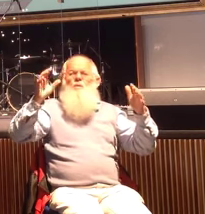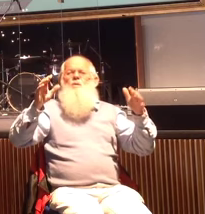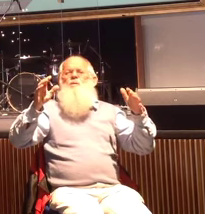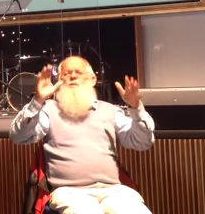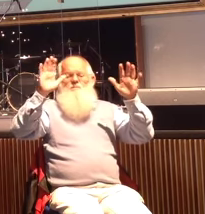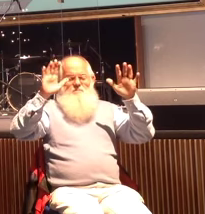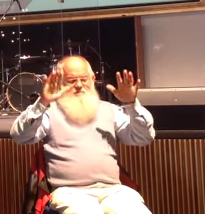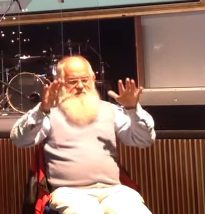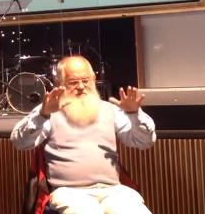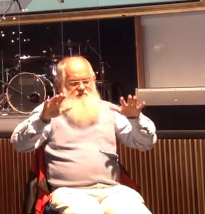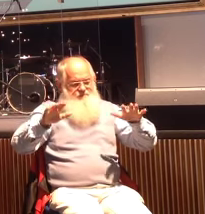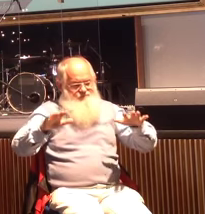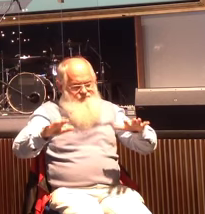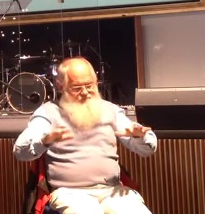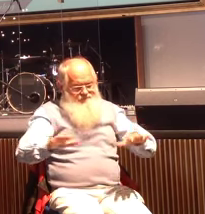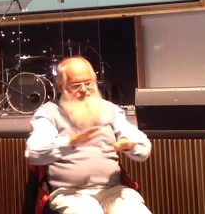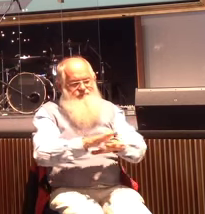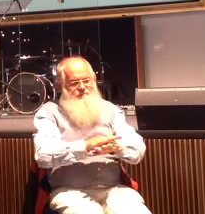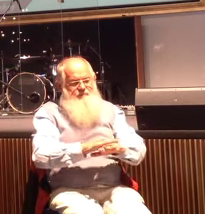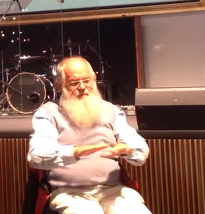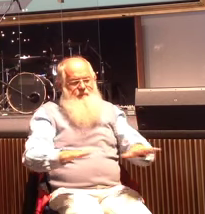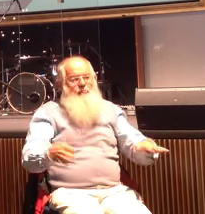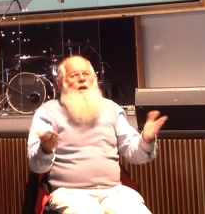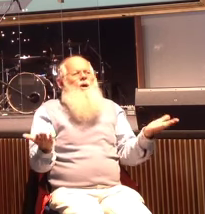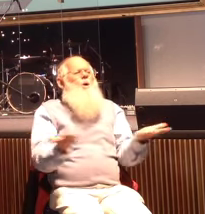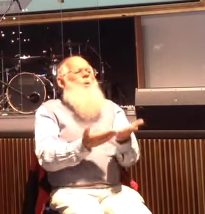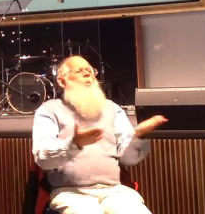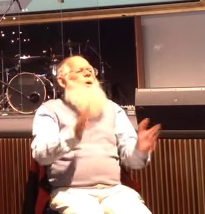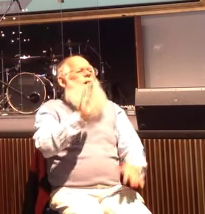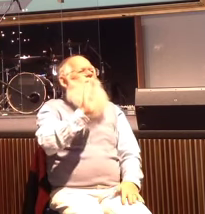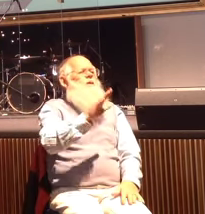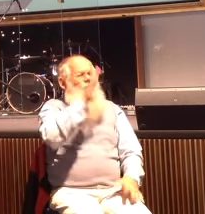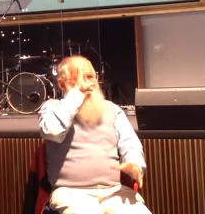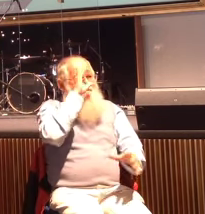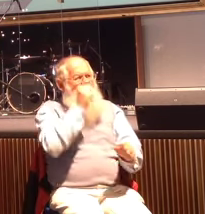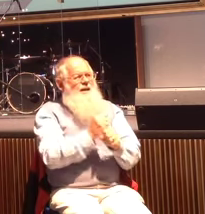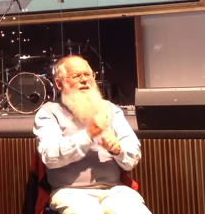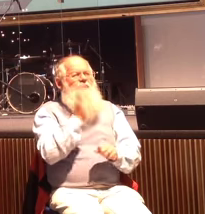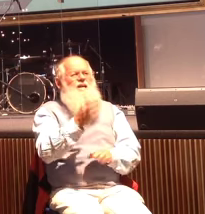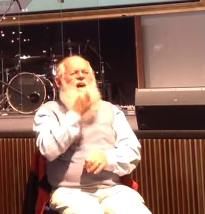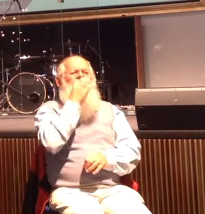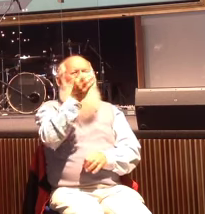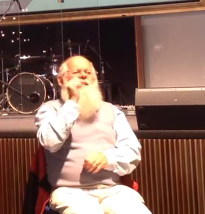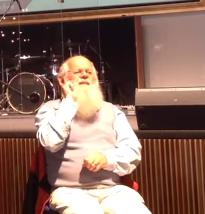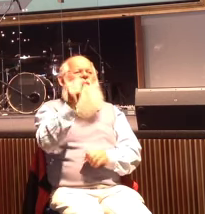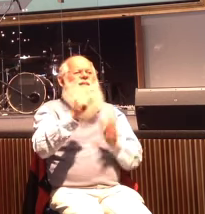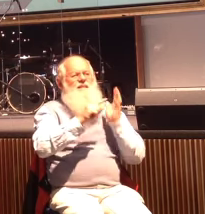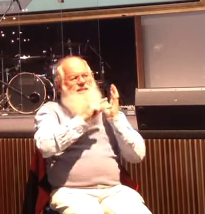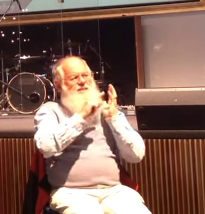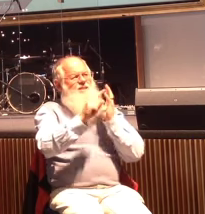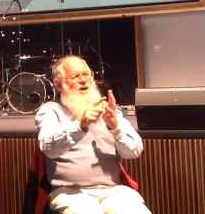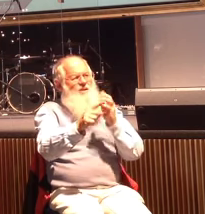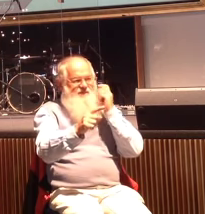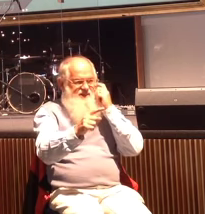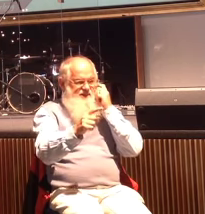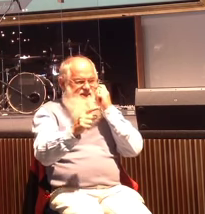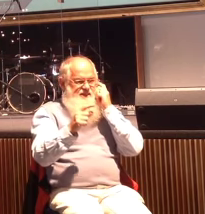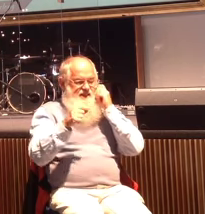calm. Where is your faith? He asked His disciples. And in fear and amazement, they asked one another,